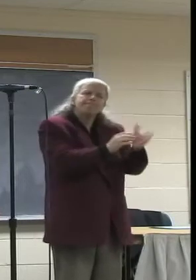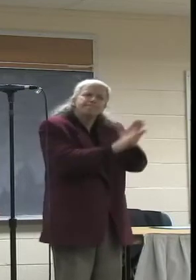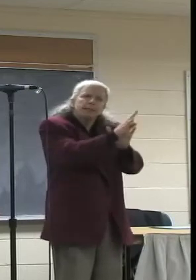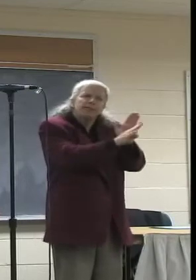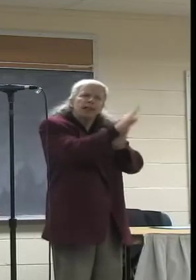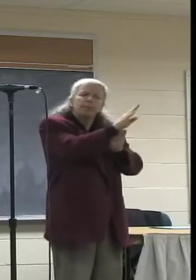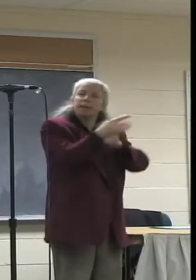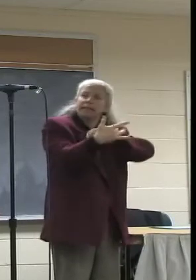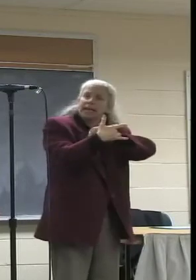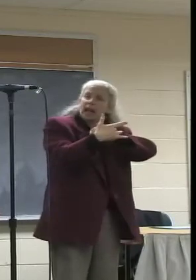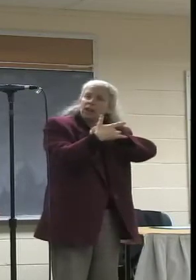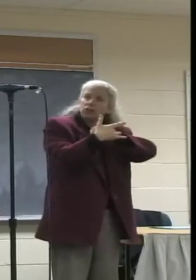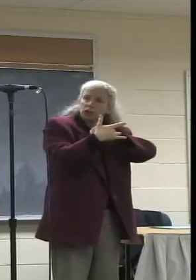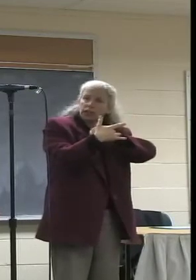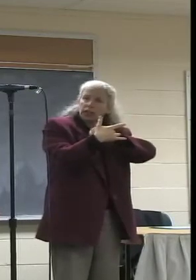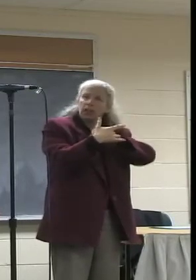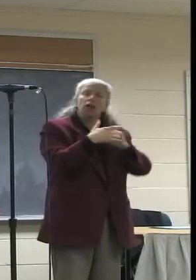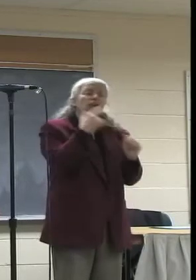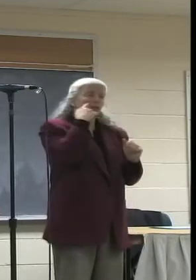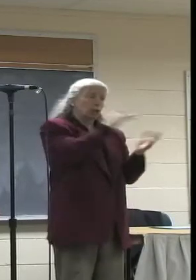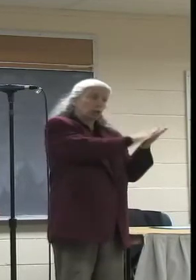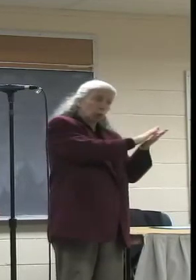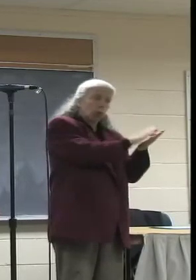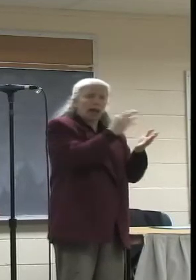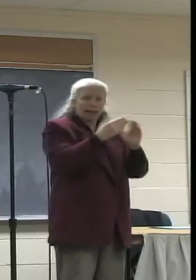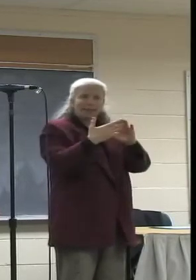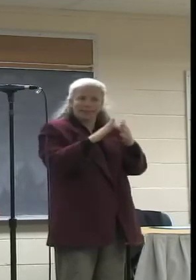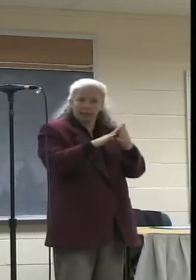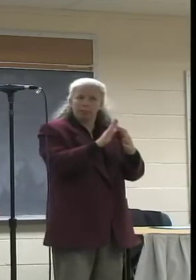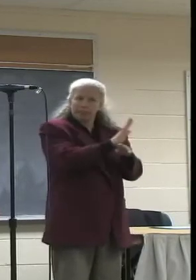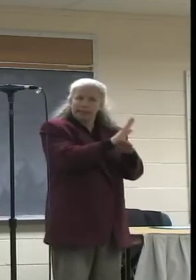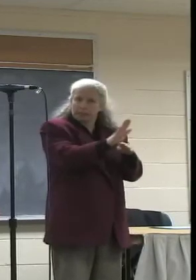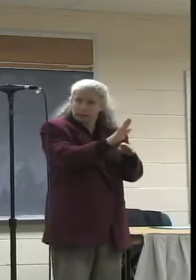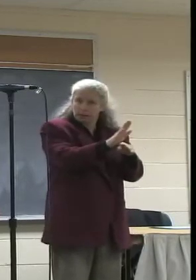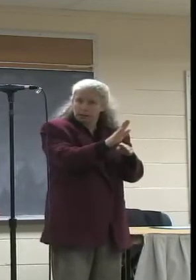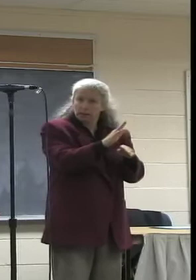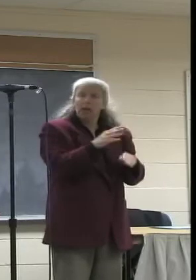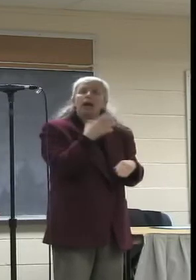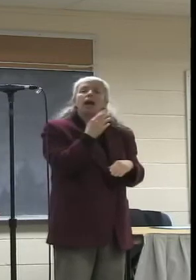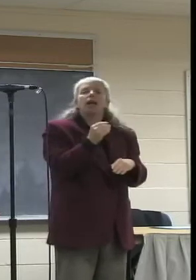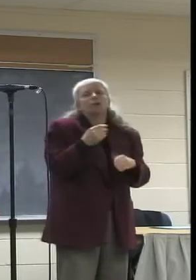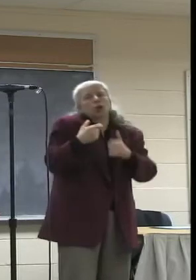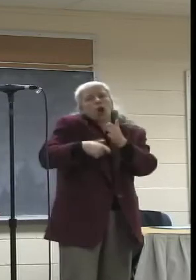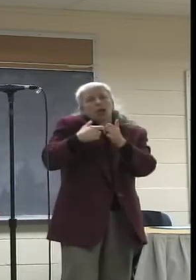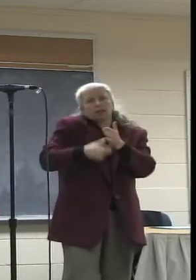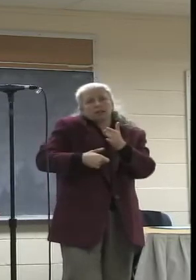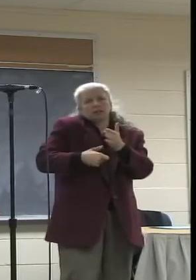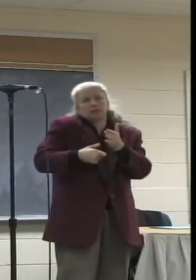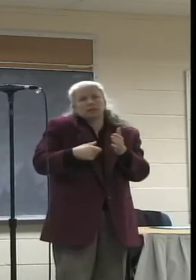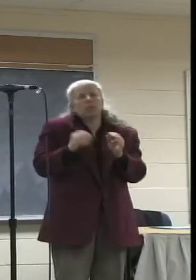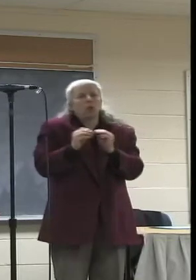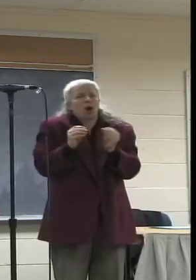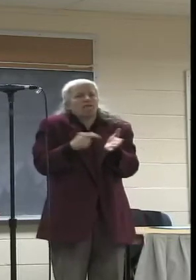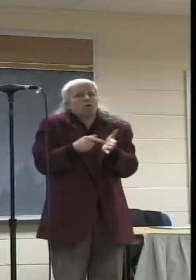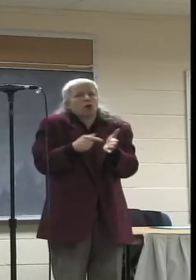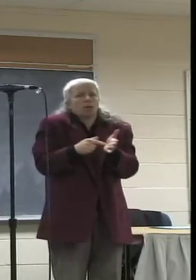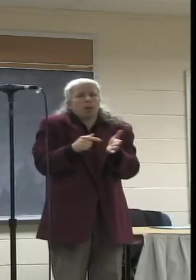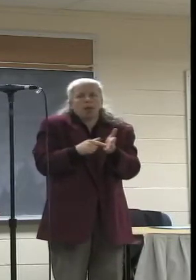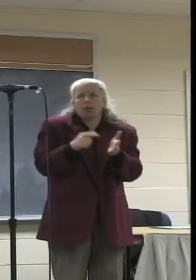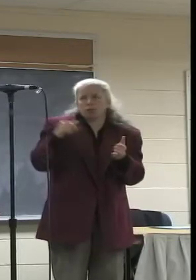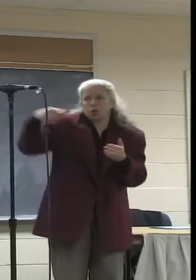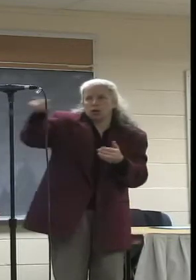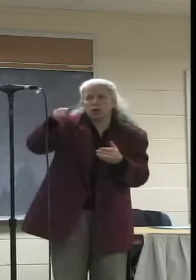systems that help our city and school system do their good work, and keeping our costs for this affordable for all citizens.